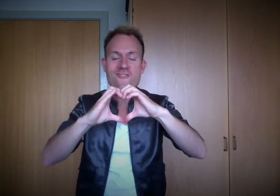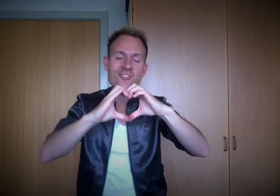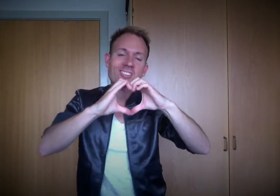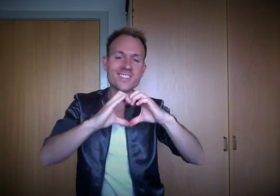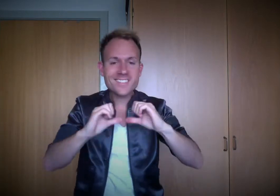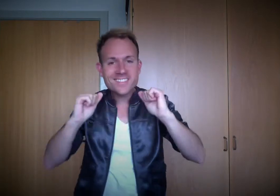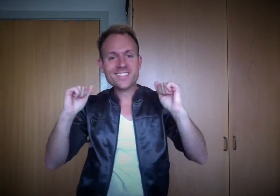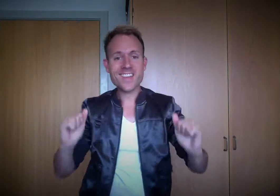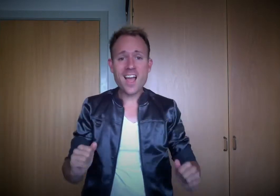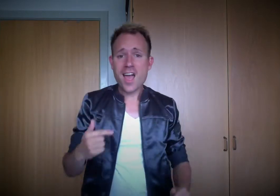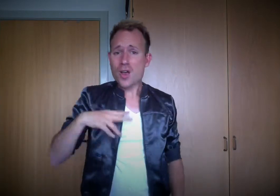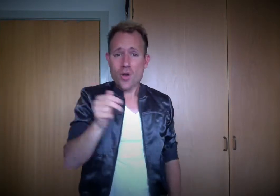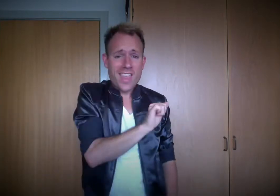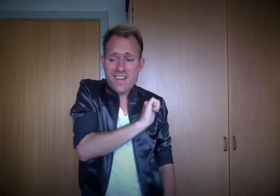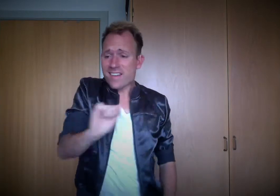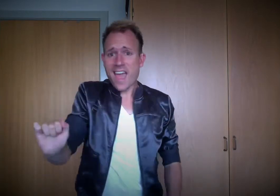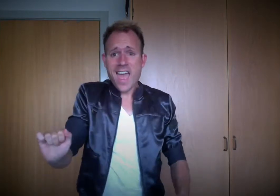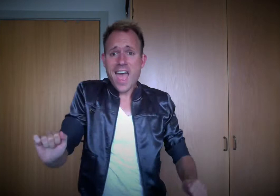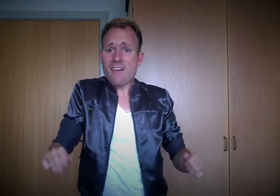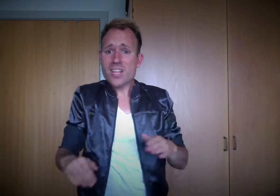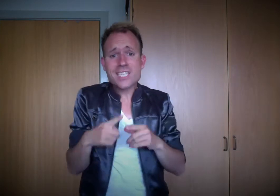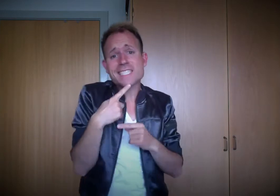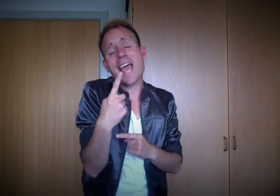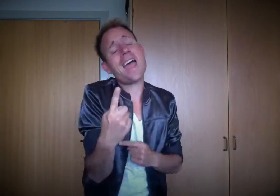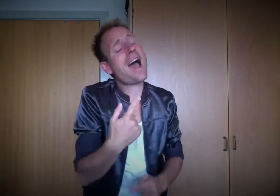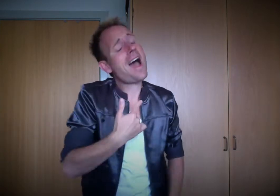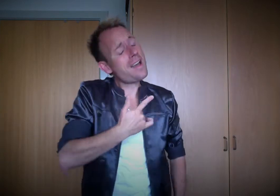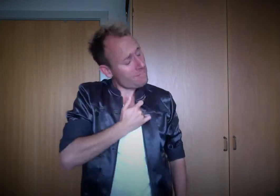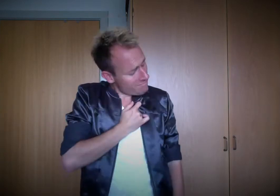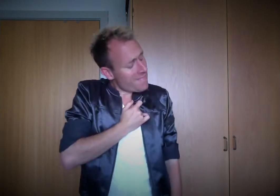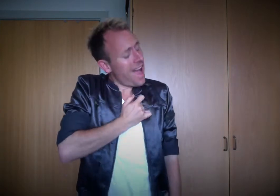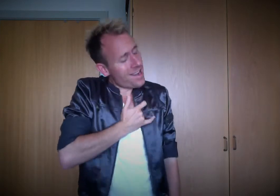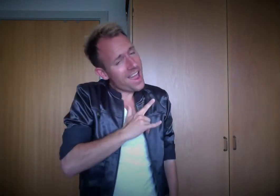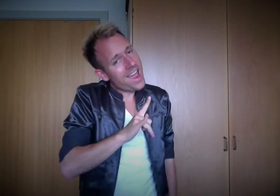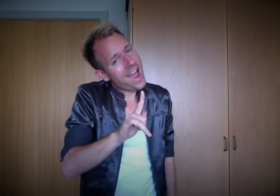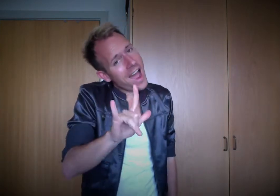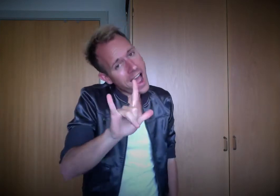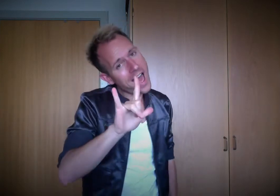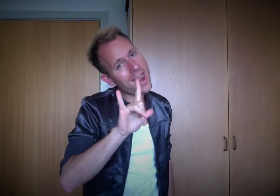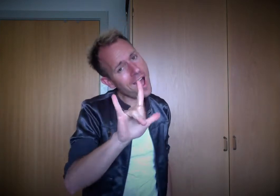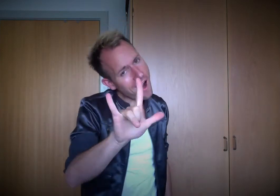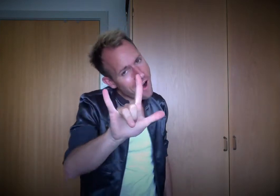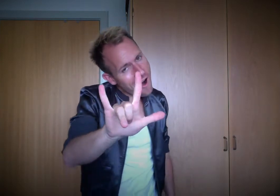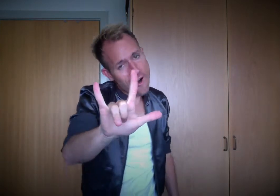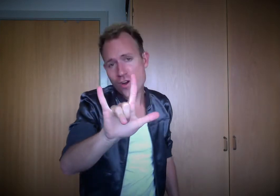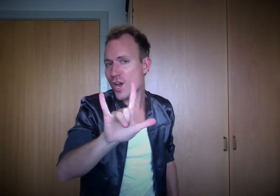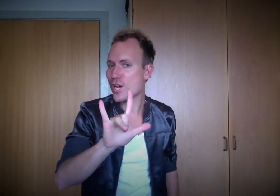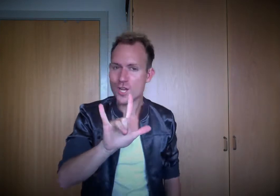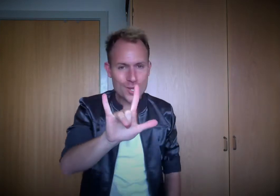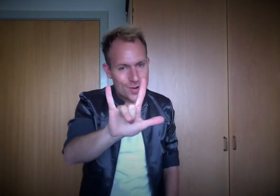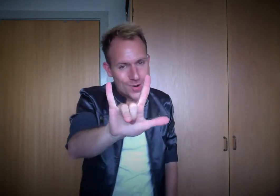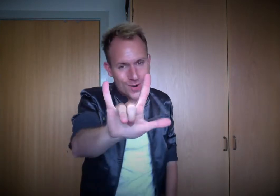I could never get enough Saying I love you